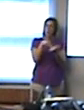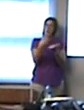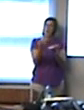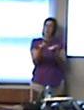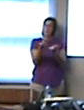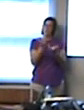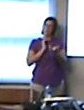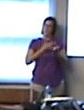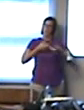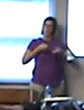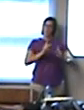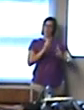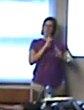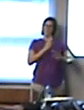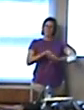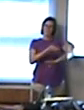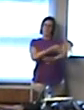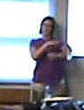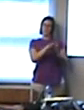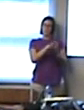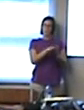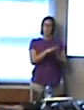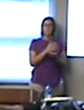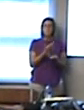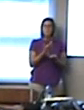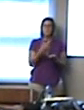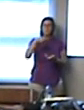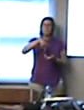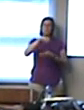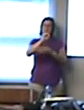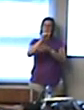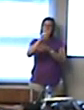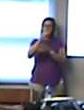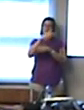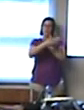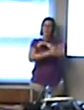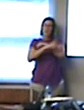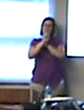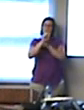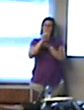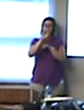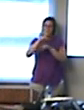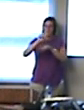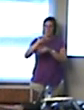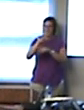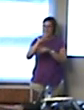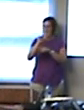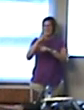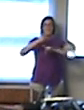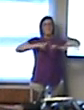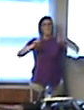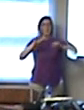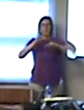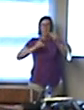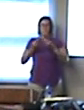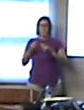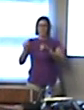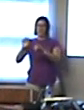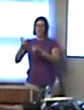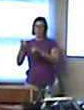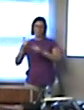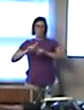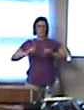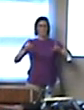to upgrade our facilities. And this Sangamon County sales tax is a shift from relying exclusively on property taxes to fund school